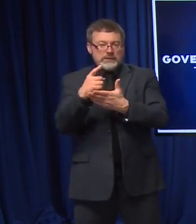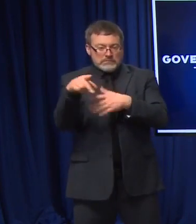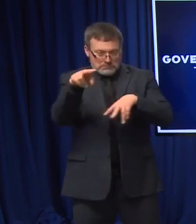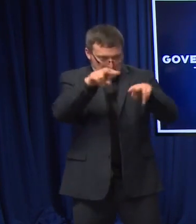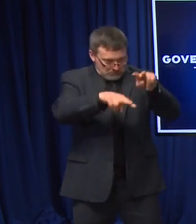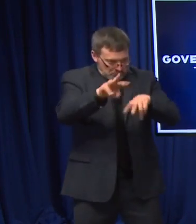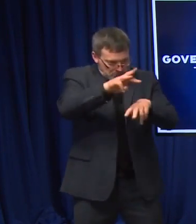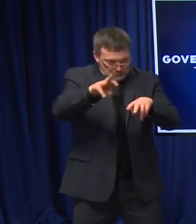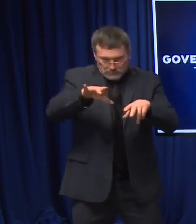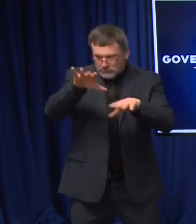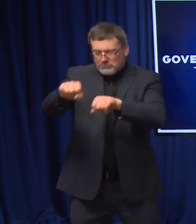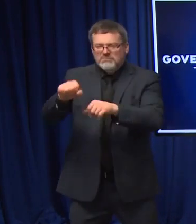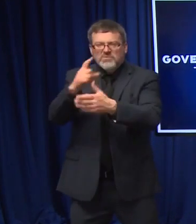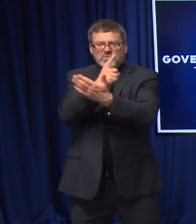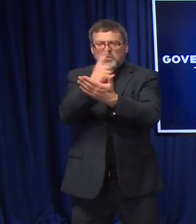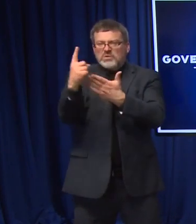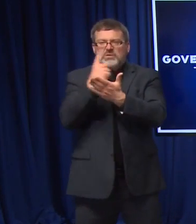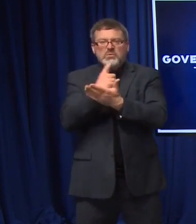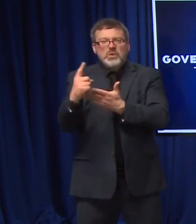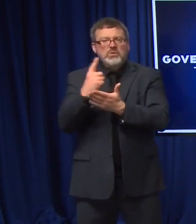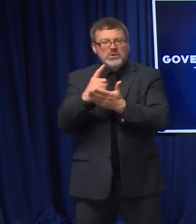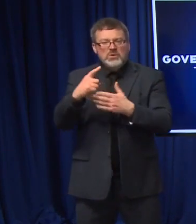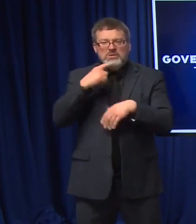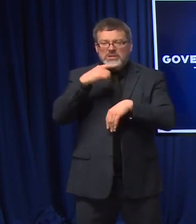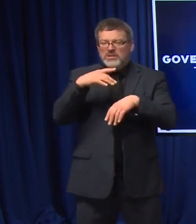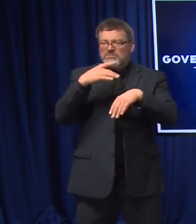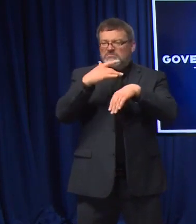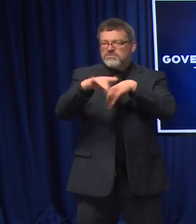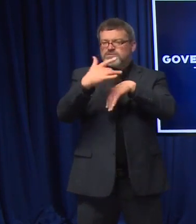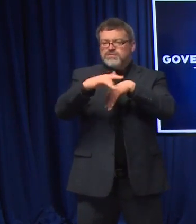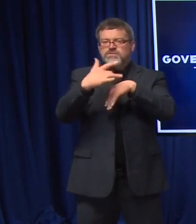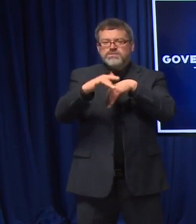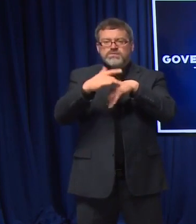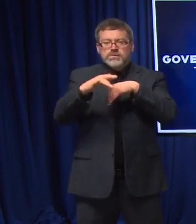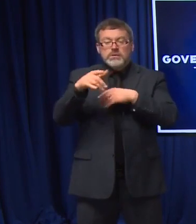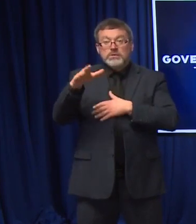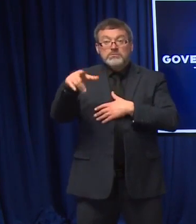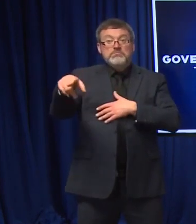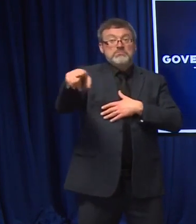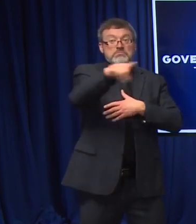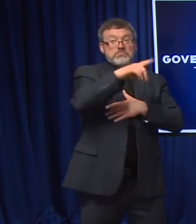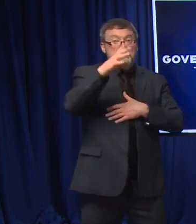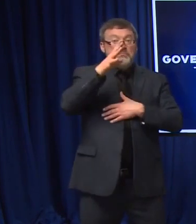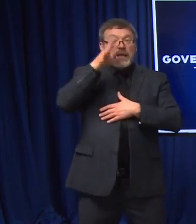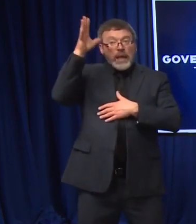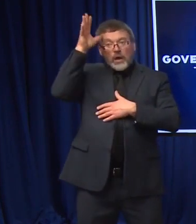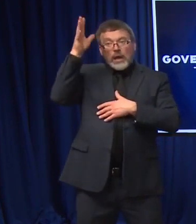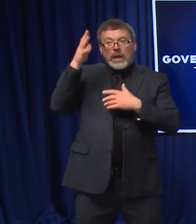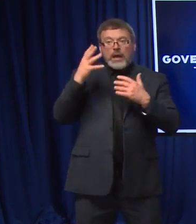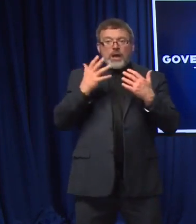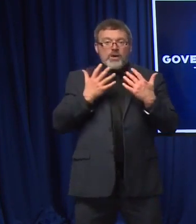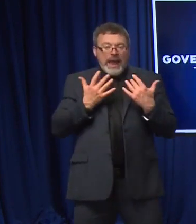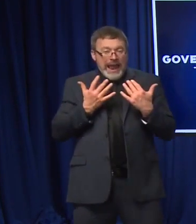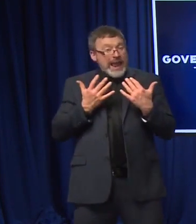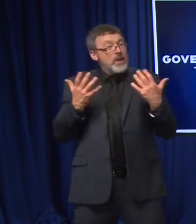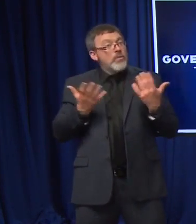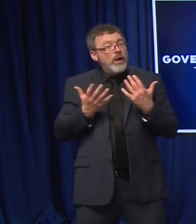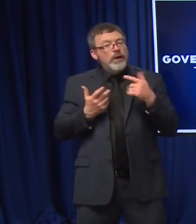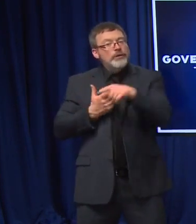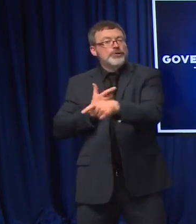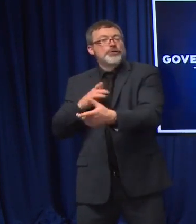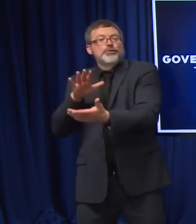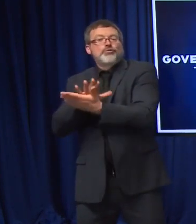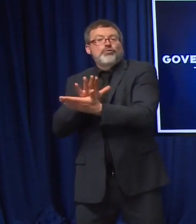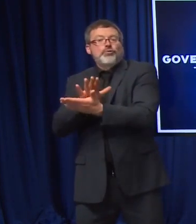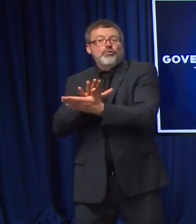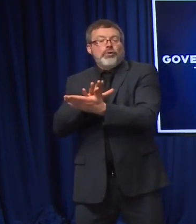wanted to do it. A lot of folks, I think, are waiting for their, these clinics are just getting up and running now, and a lot of folks will be waiting for the clinics to happen in